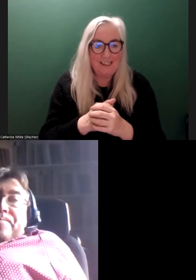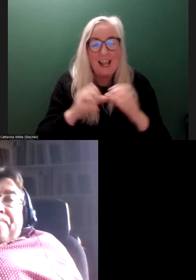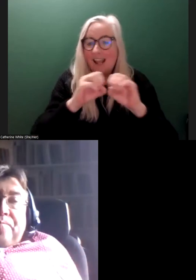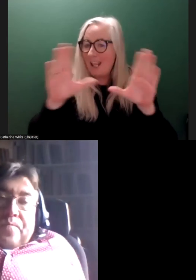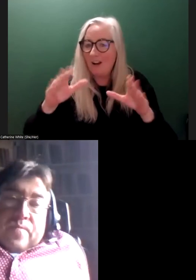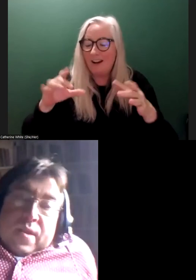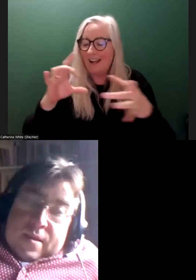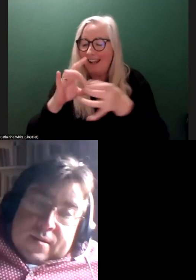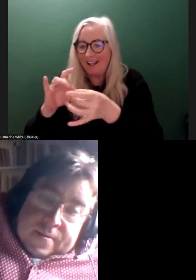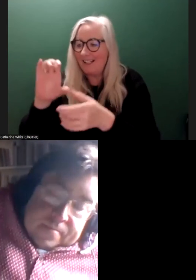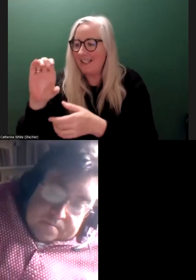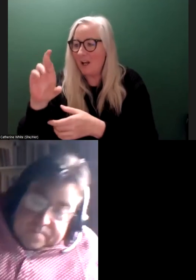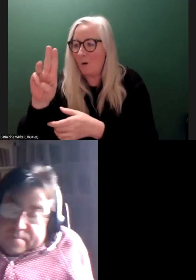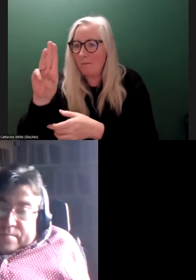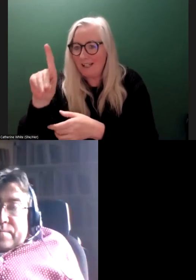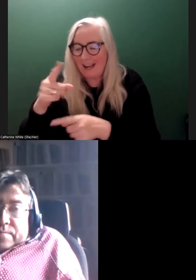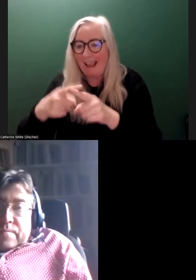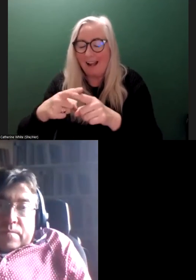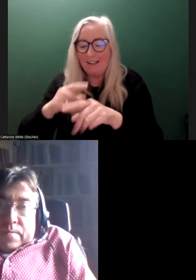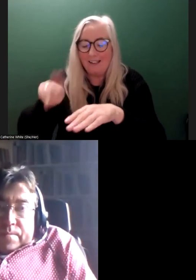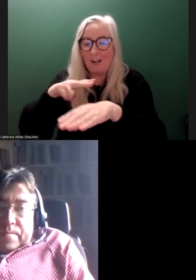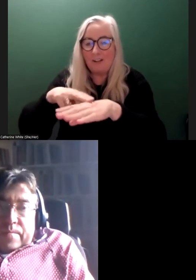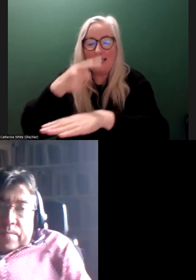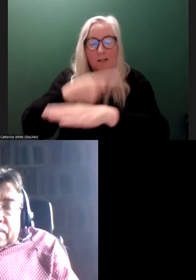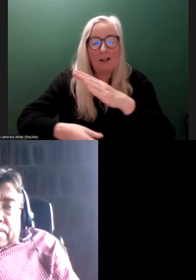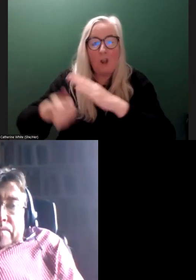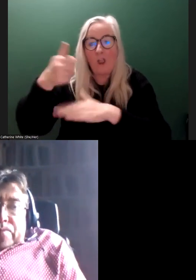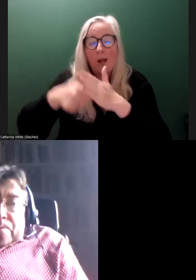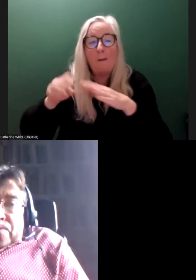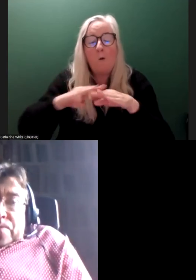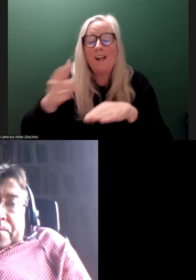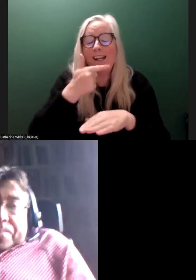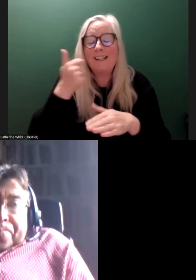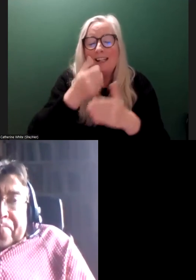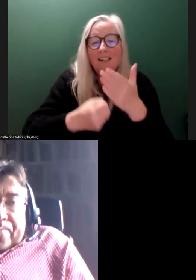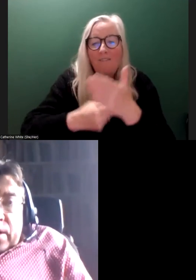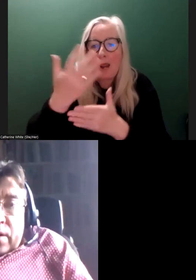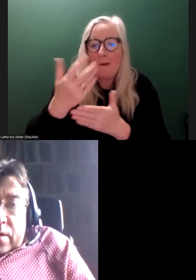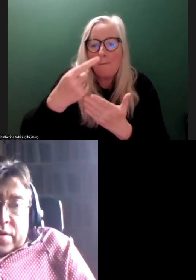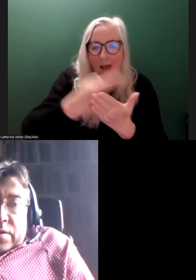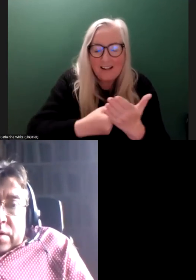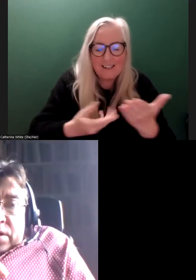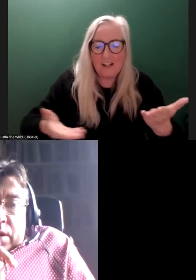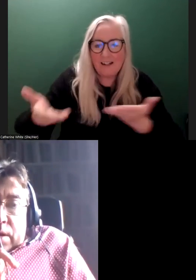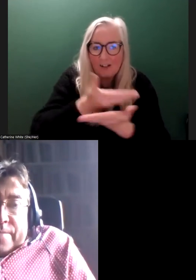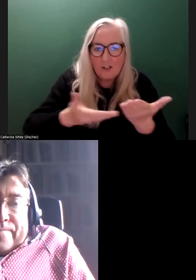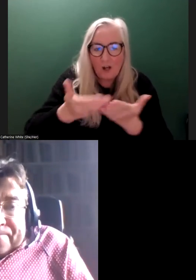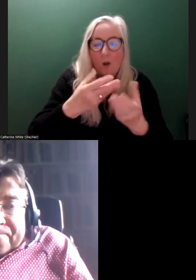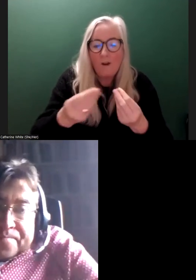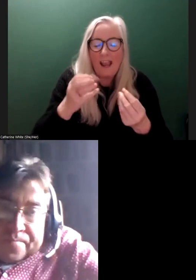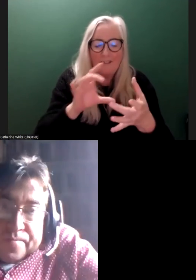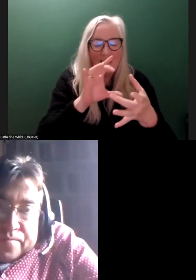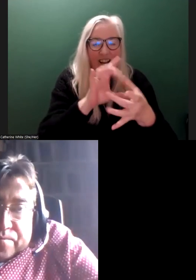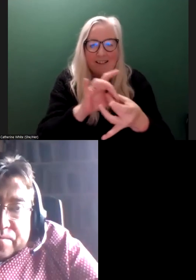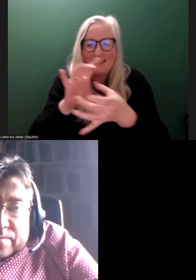and by the National Disability Authority. So it's much easier to develop policy and consultation when you have a couple of points of contact rather